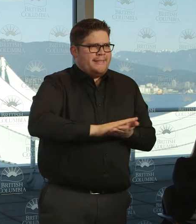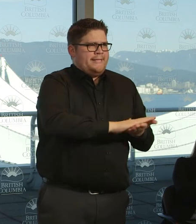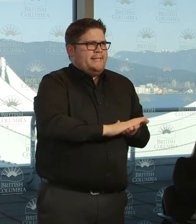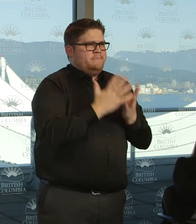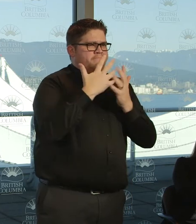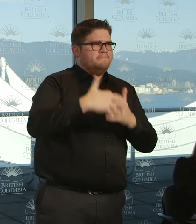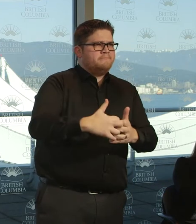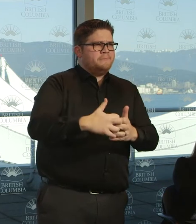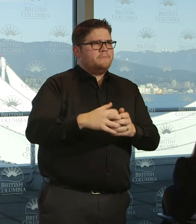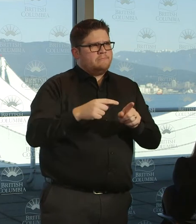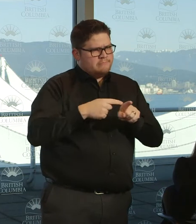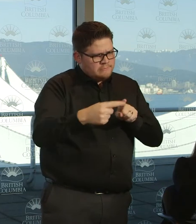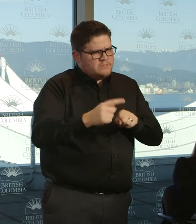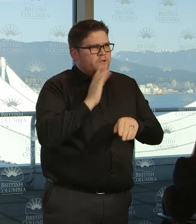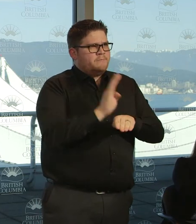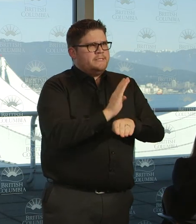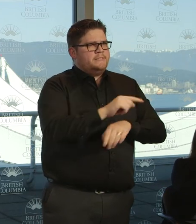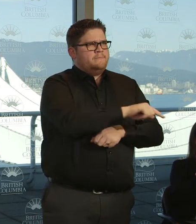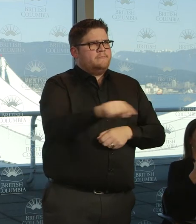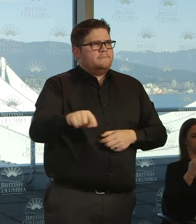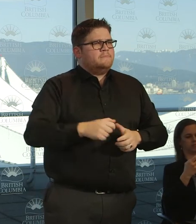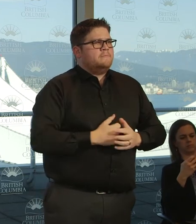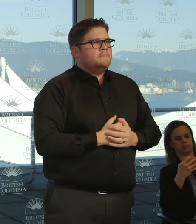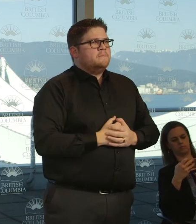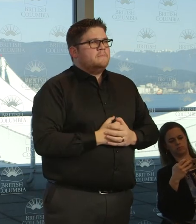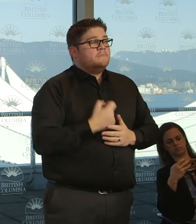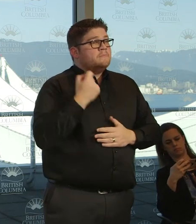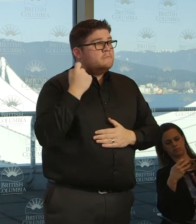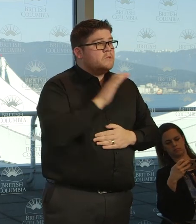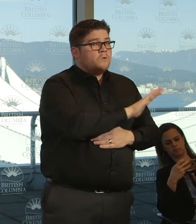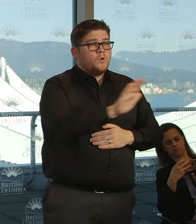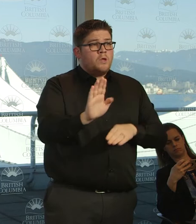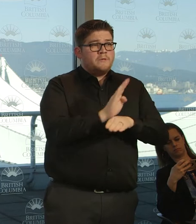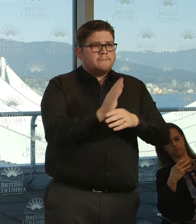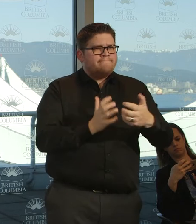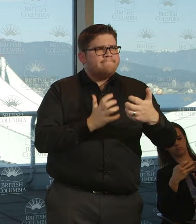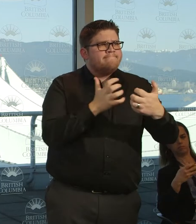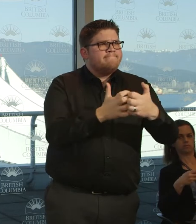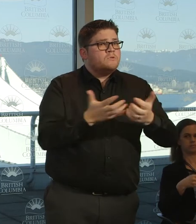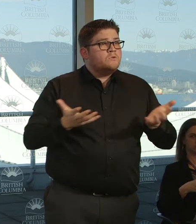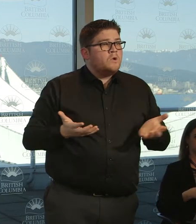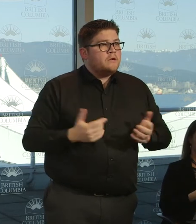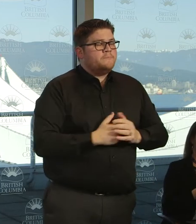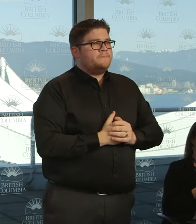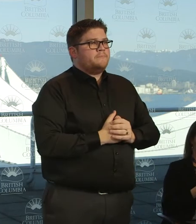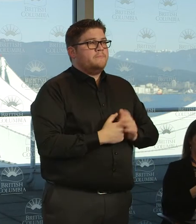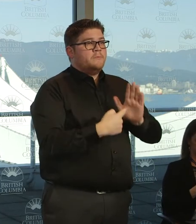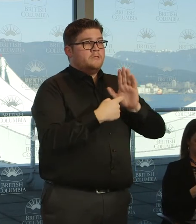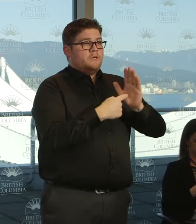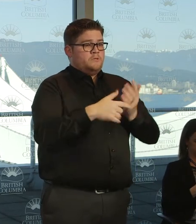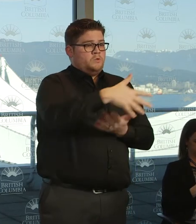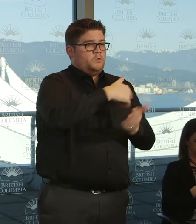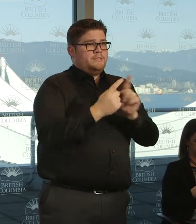But it can be tailored to your business. So for some people, the social distancing requirements, making sure that there's at least